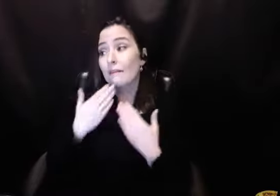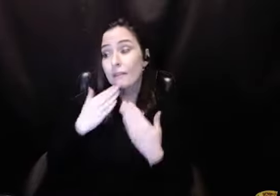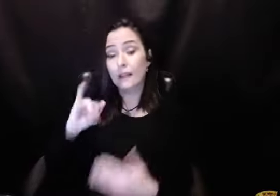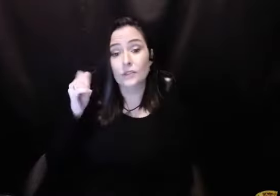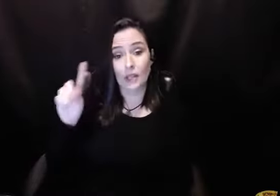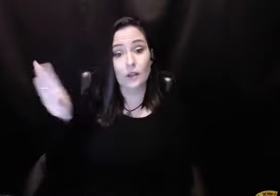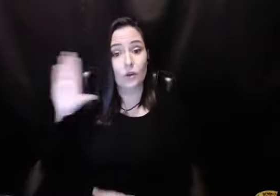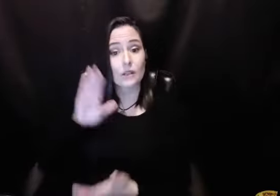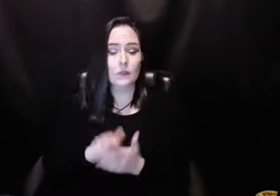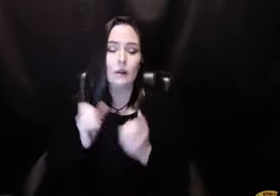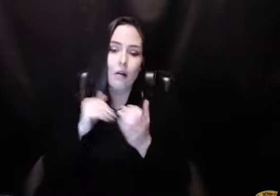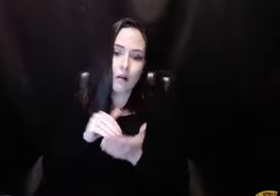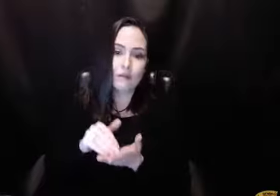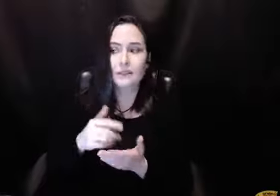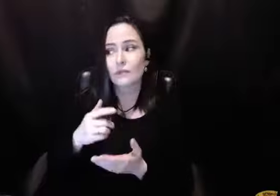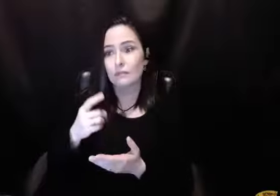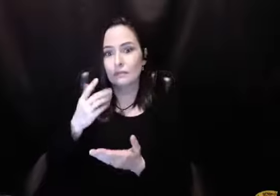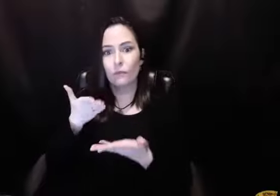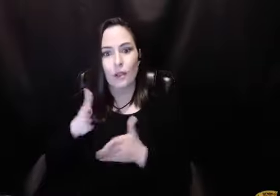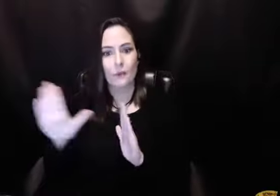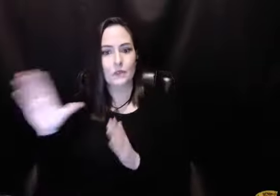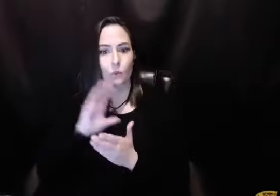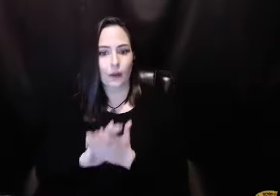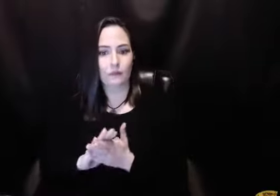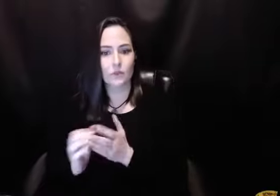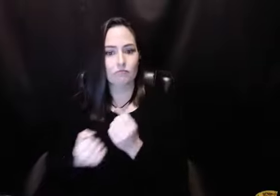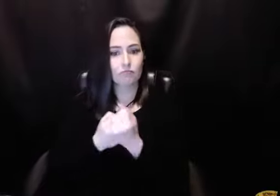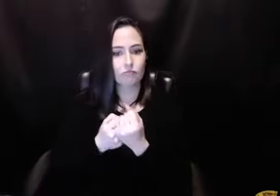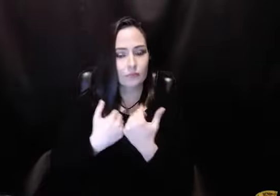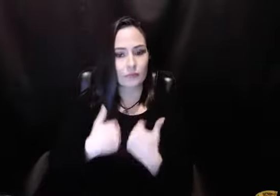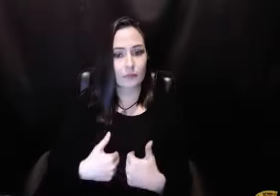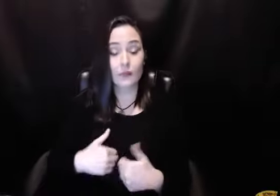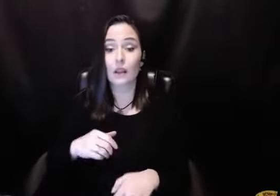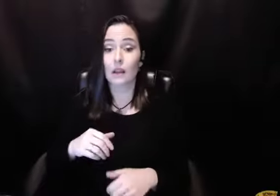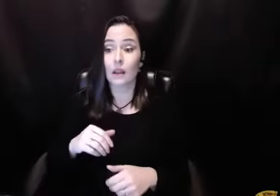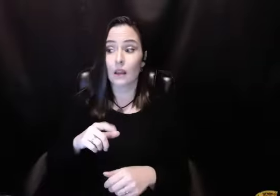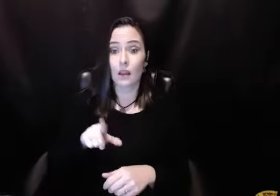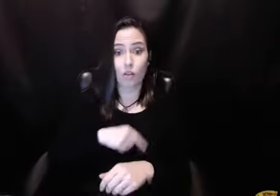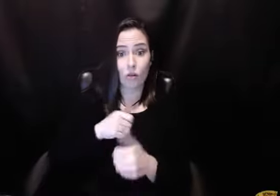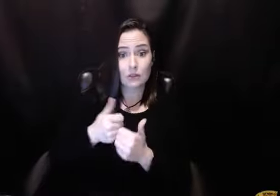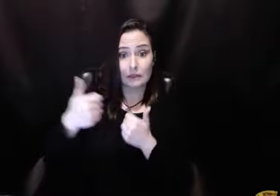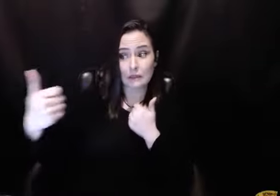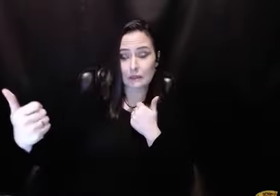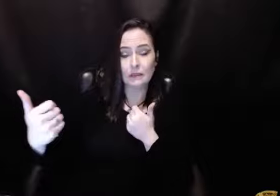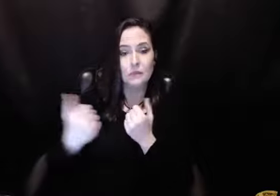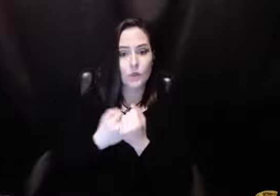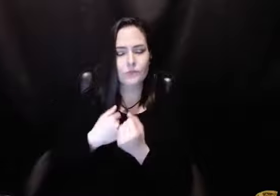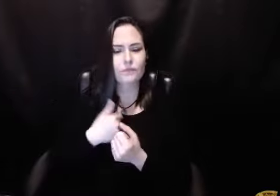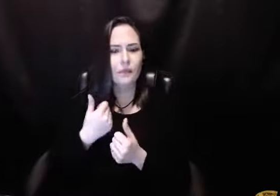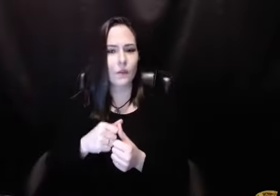intimate relationship. And I've thanked JD for that a number of times for saying yes. And in the long